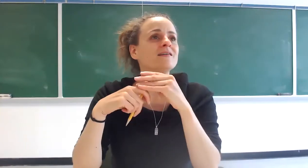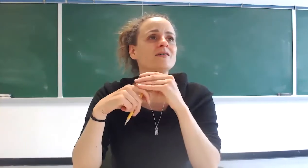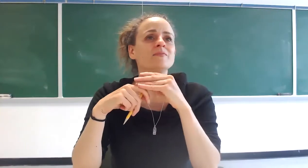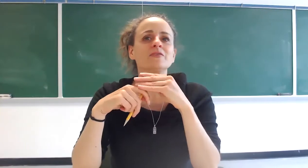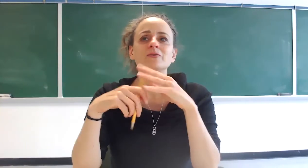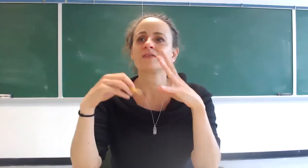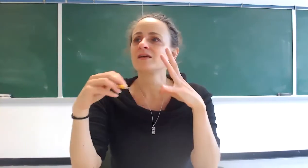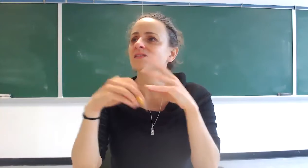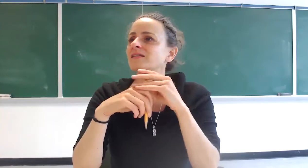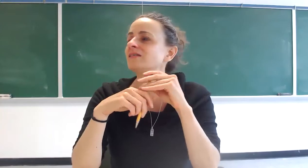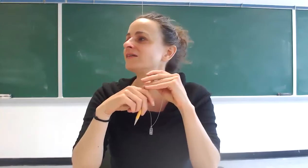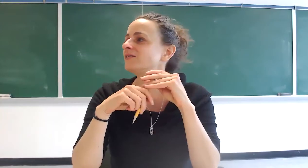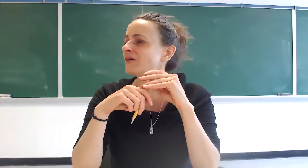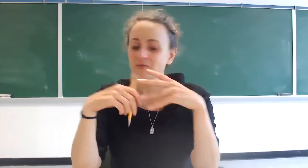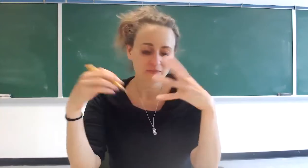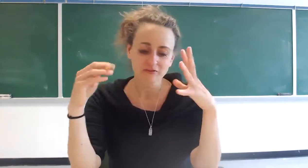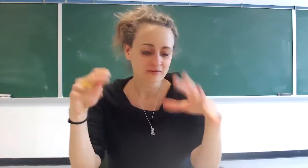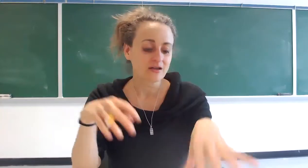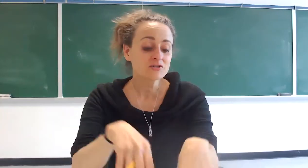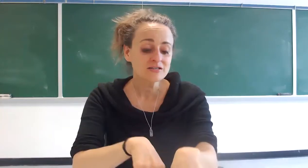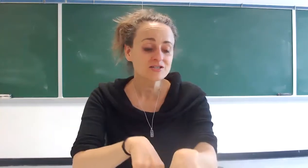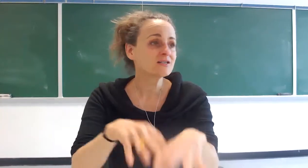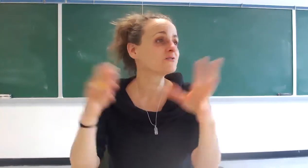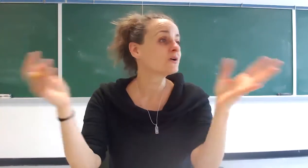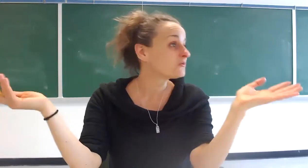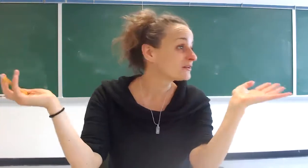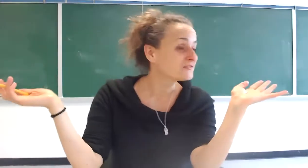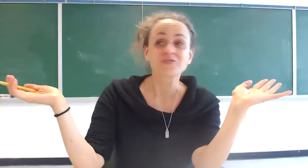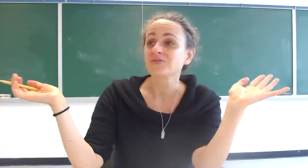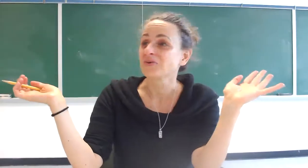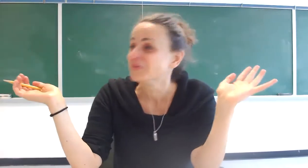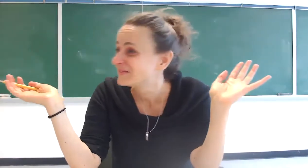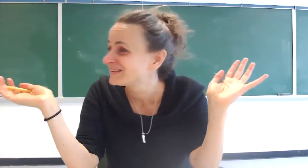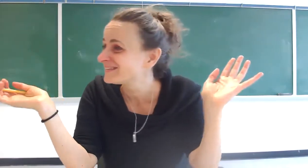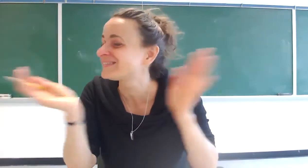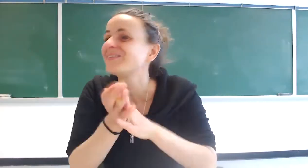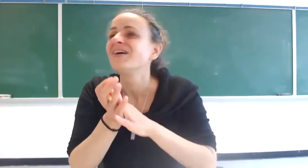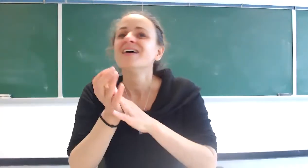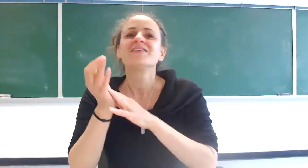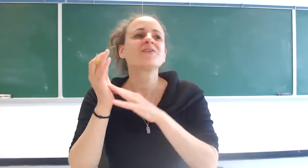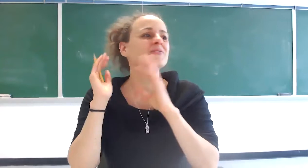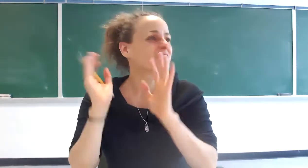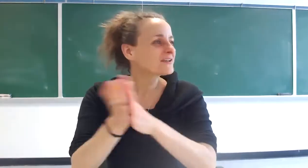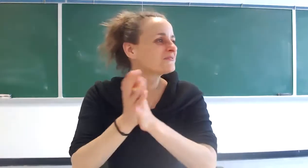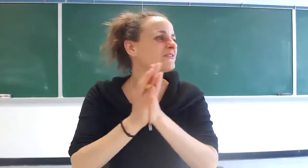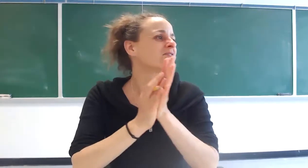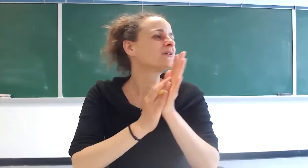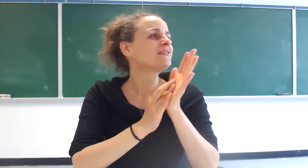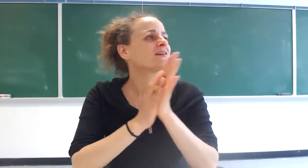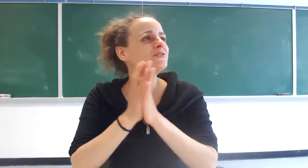so it's not as intense and I usually teach it as a one-on-one just so you know so so you can come to that one I think I'll do